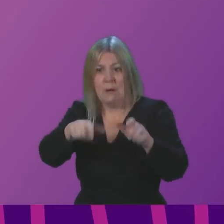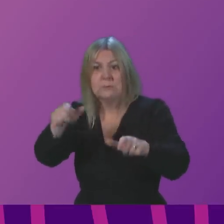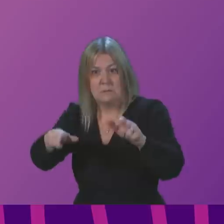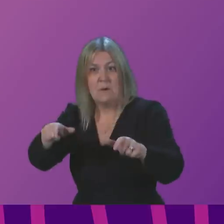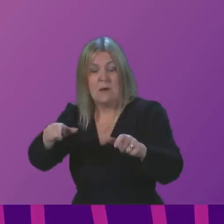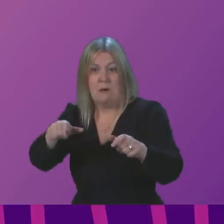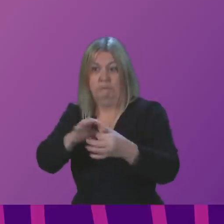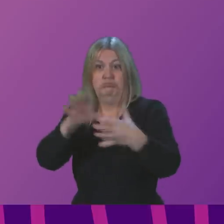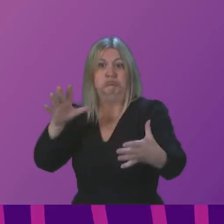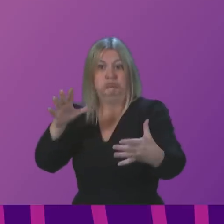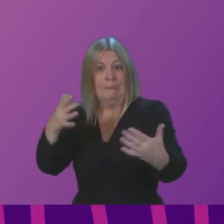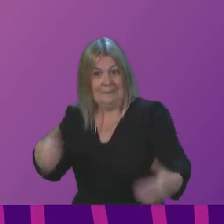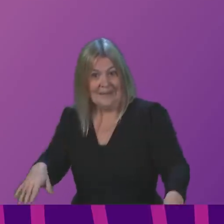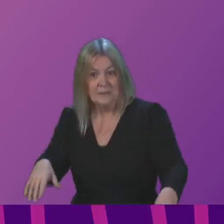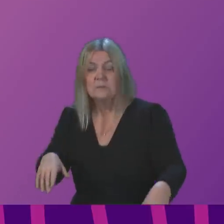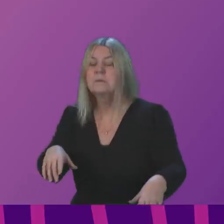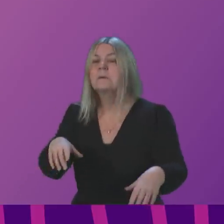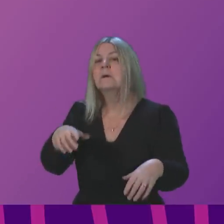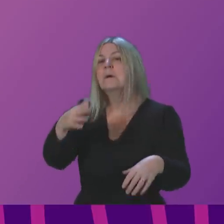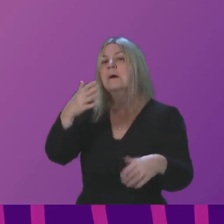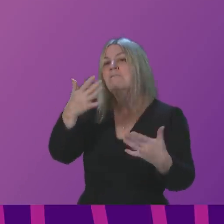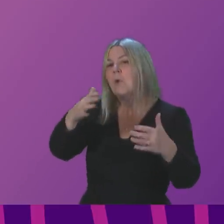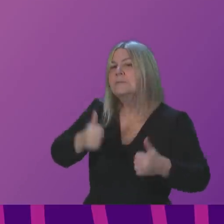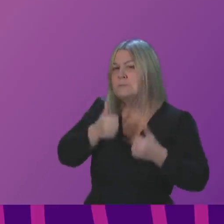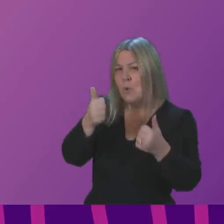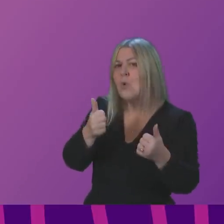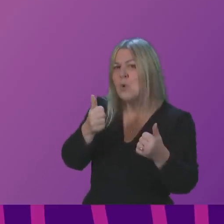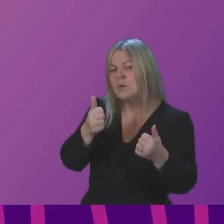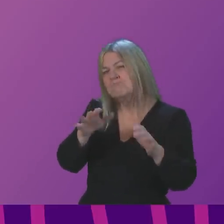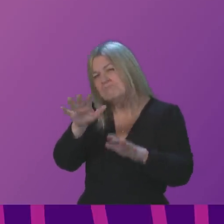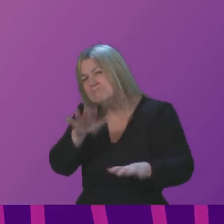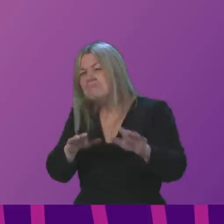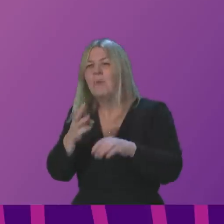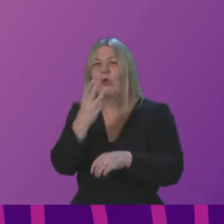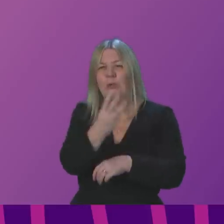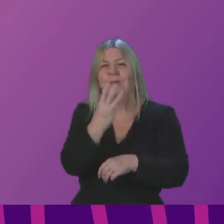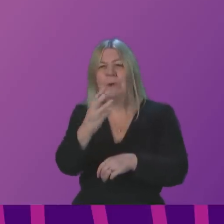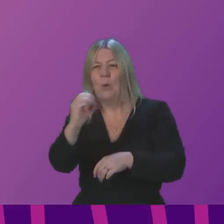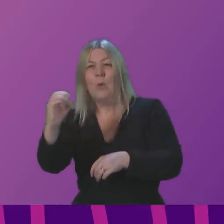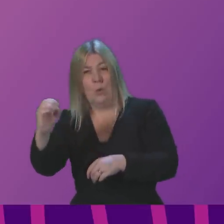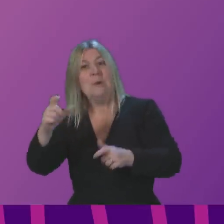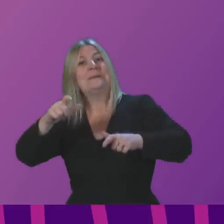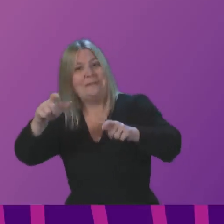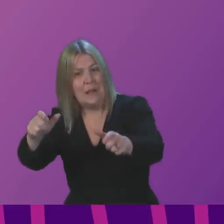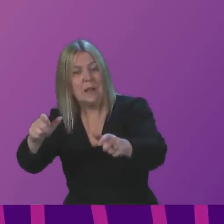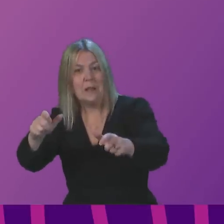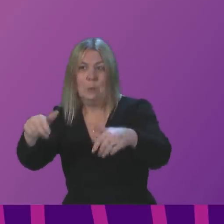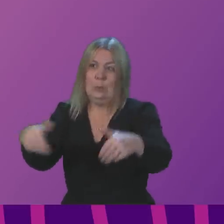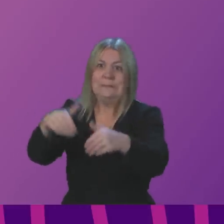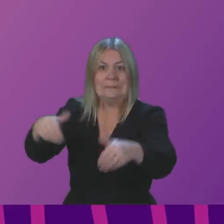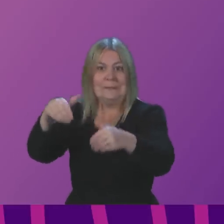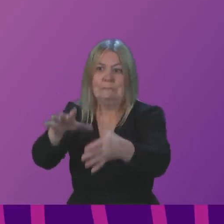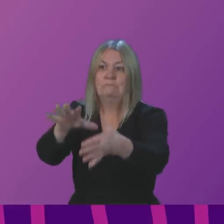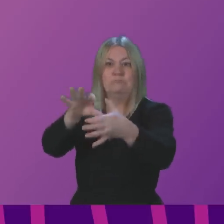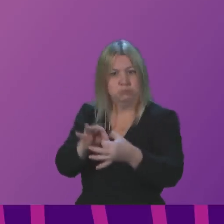As of this morning, and this is a moving picture, obviously there are around 3,300 still not reconnected to supply.